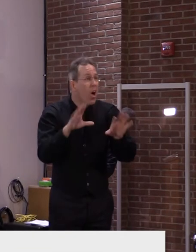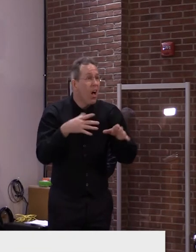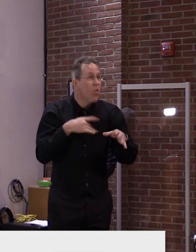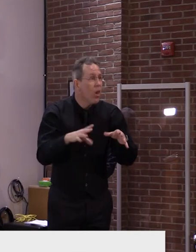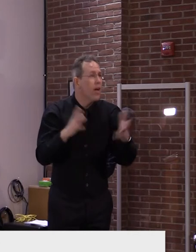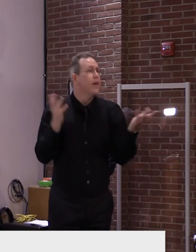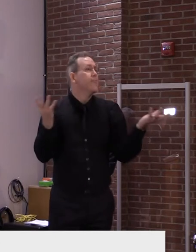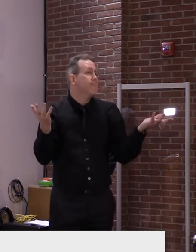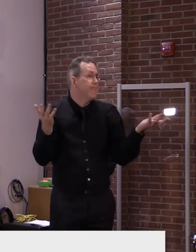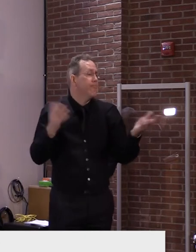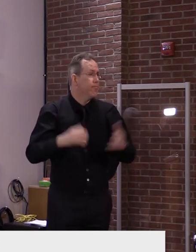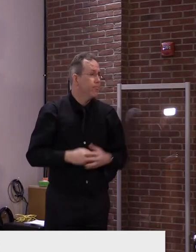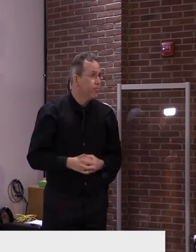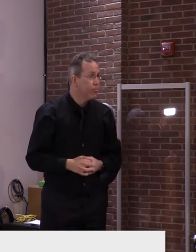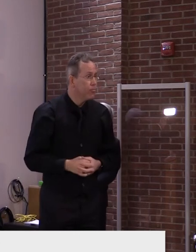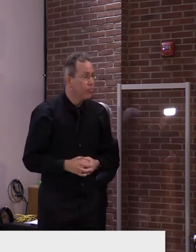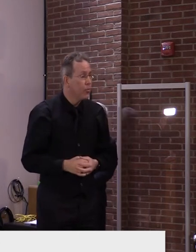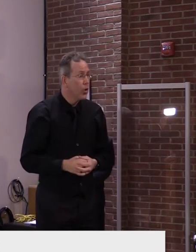Okay. Thank you.